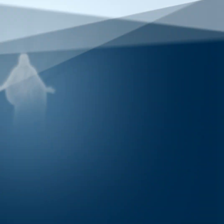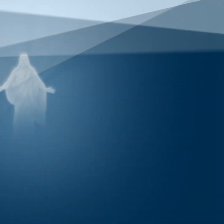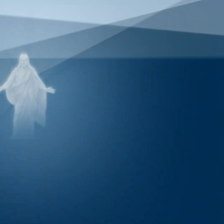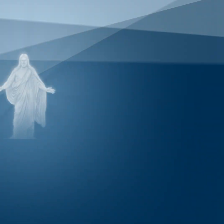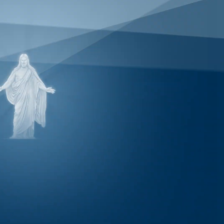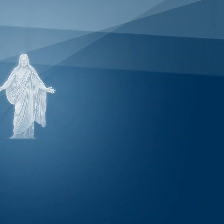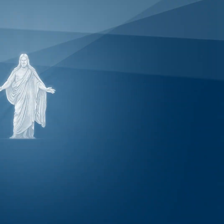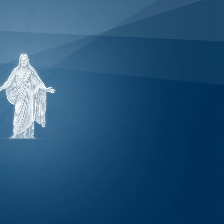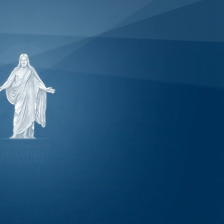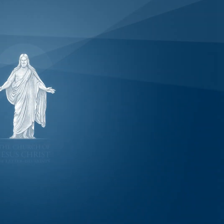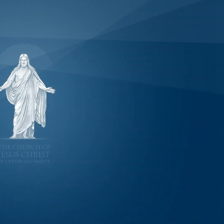All in favor.